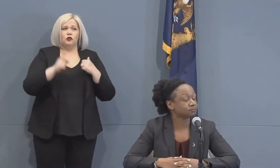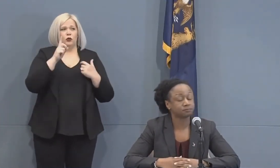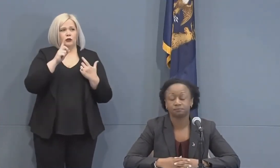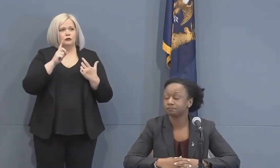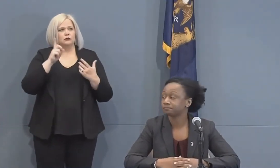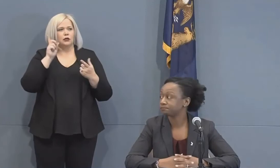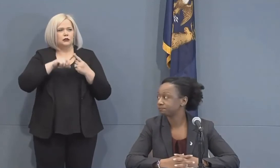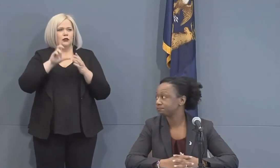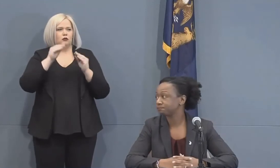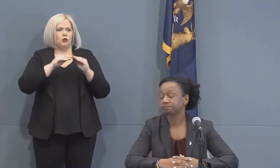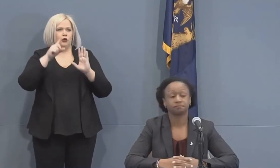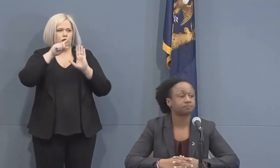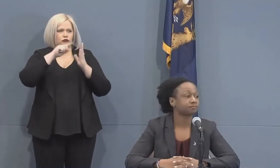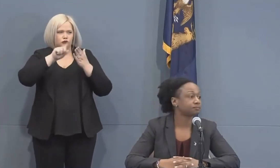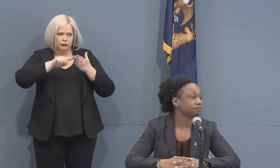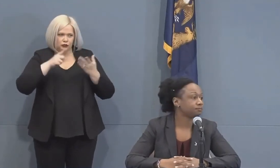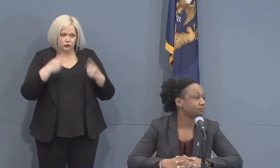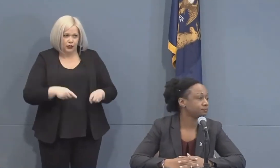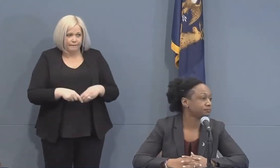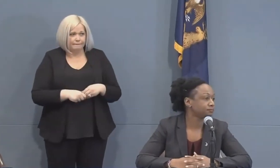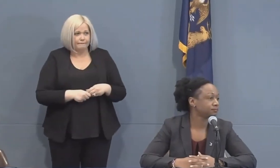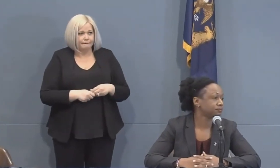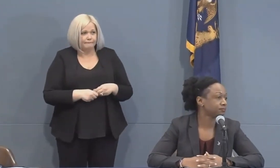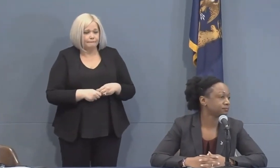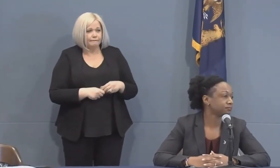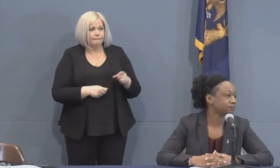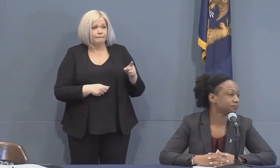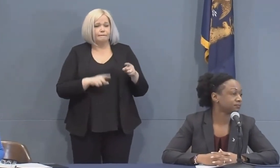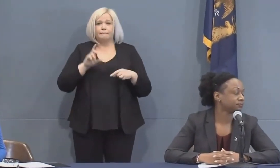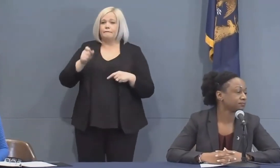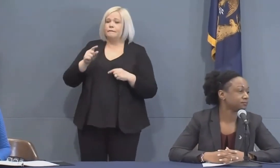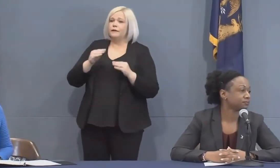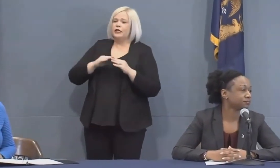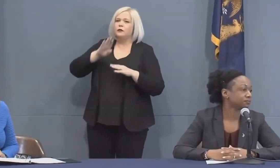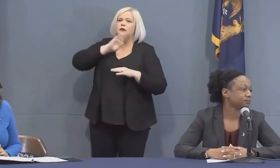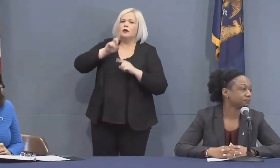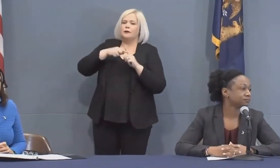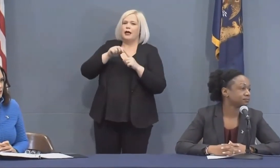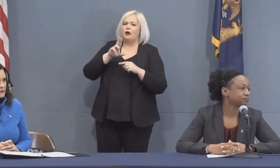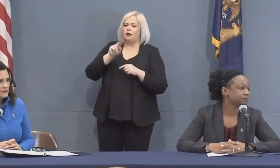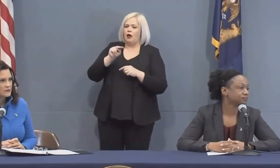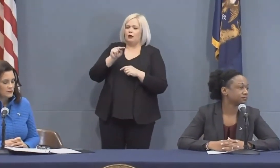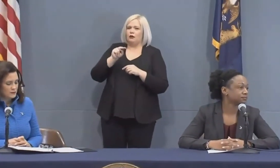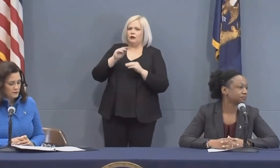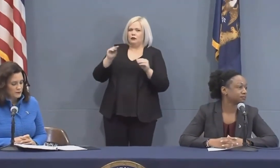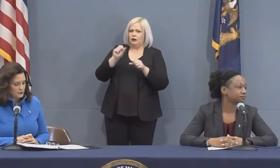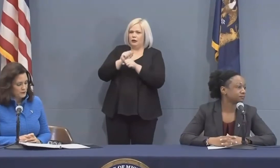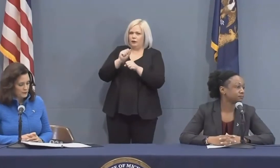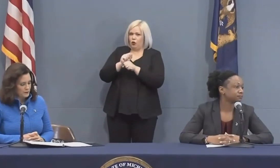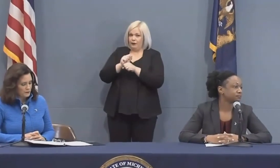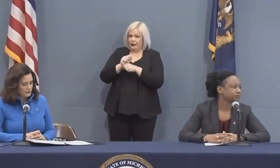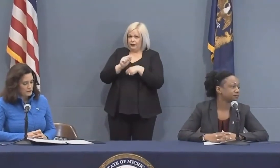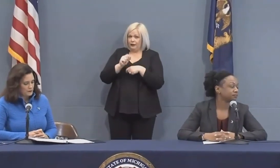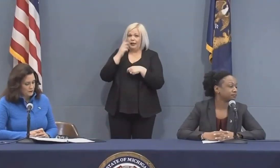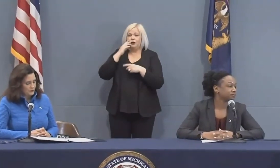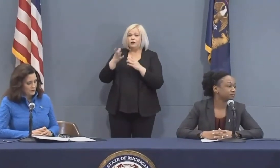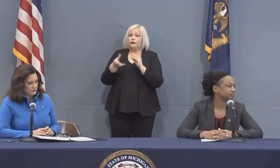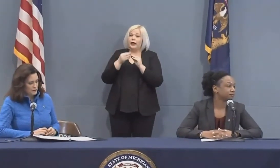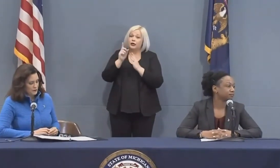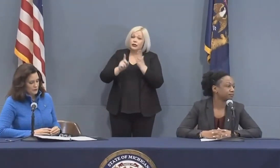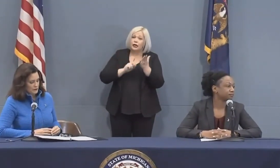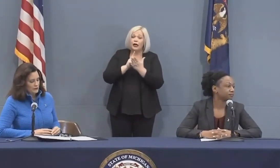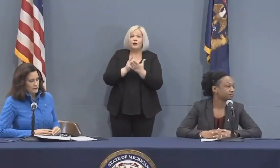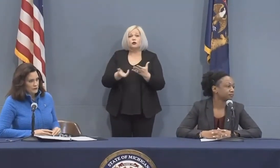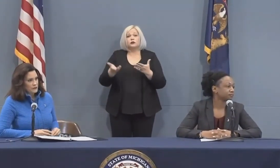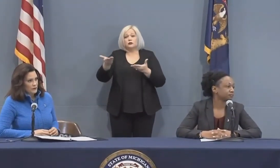it there's been a lot of frustration around the unemployment site being down and i know you've extended hours and added